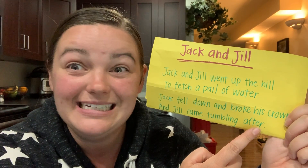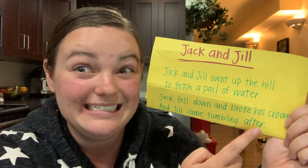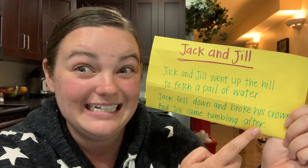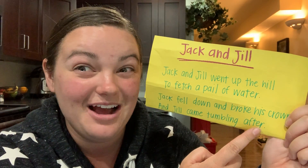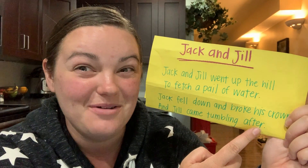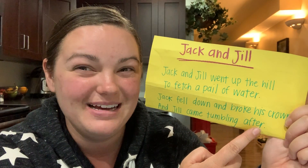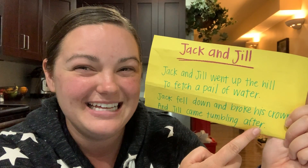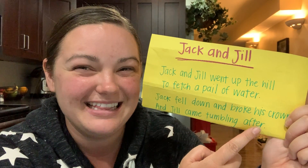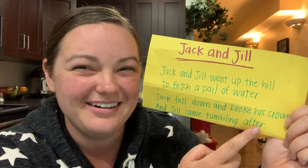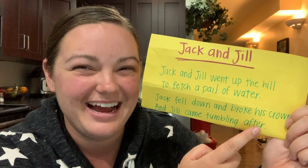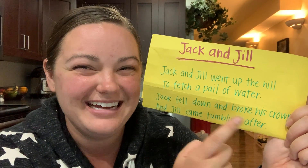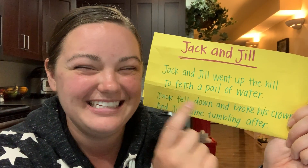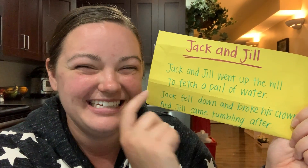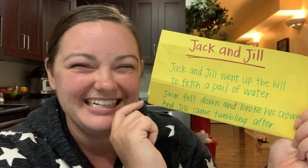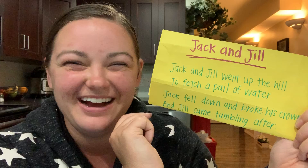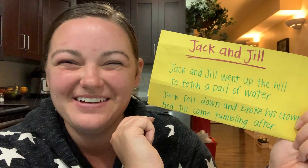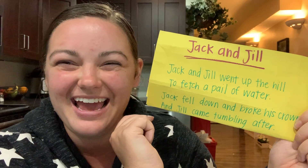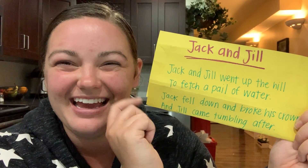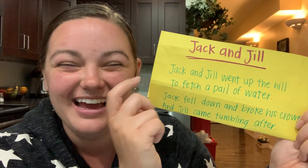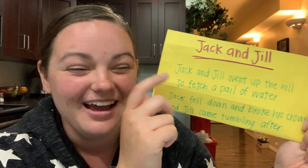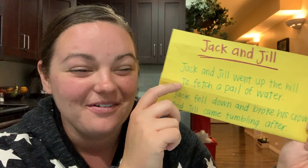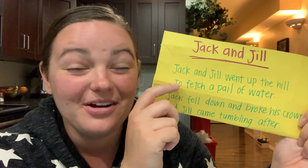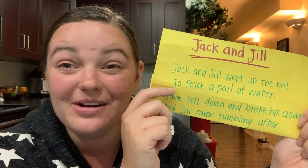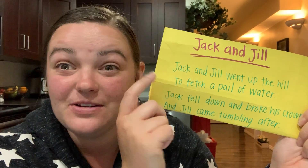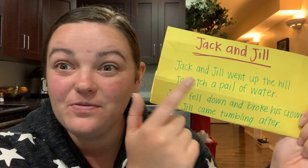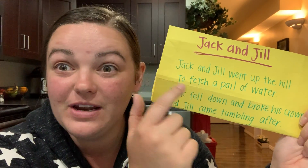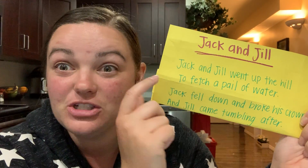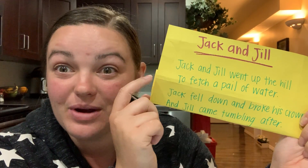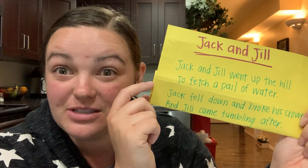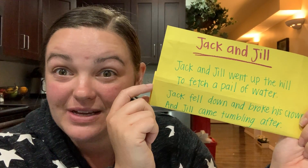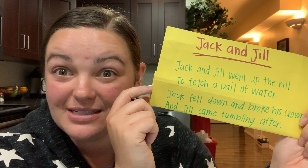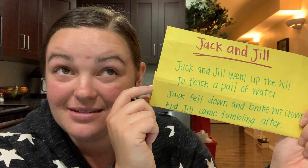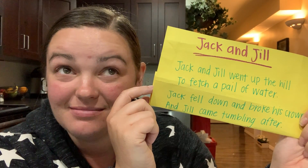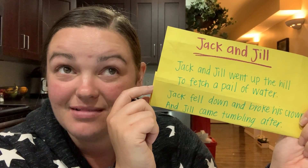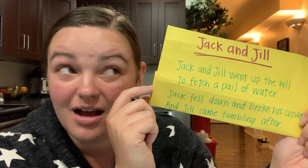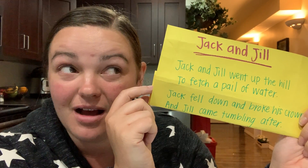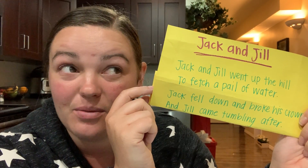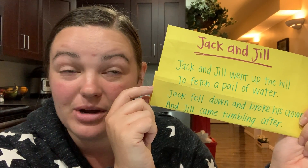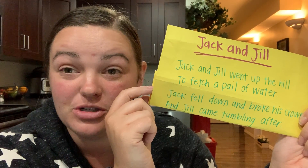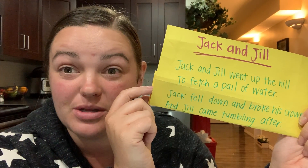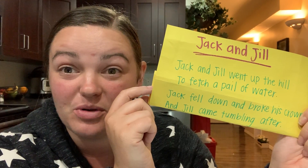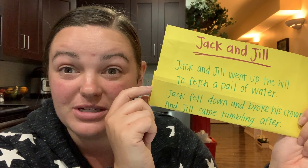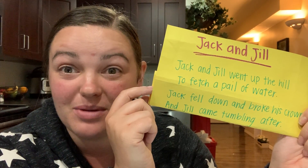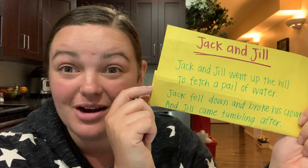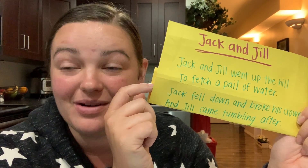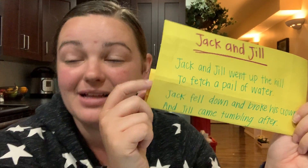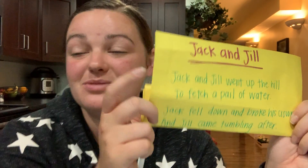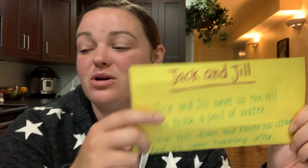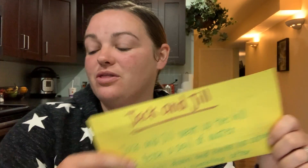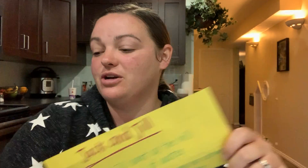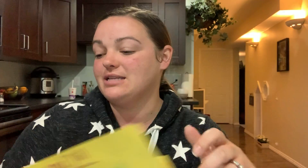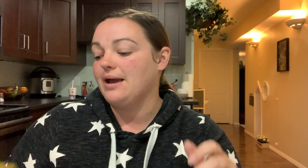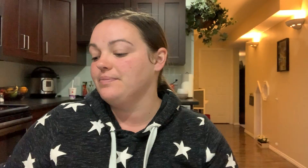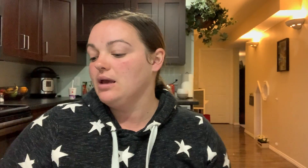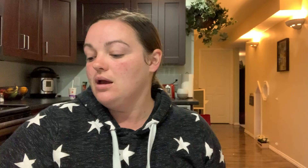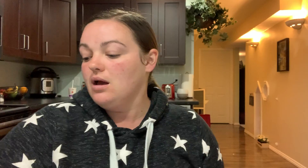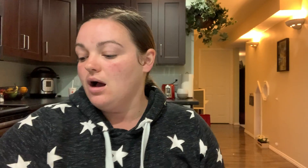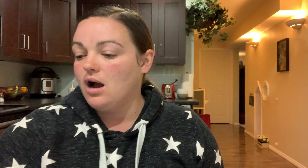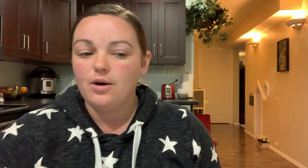I hope I sang that right. Okay, we're going to finish the rest of it. We're going to do some more tomorrow, and then some more on Thursday. All